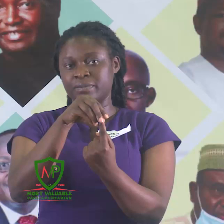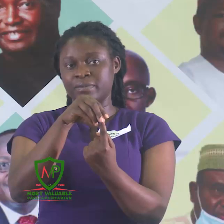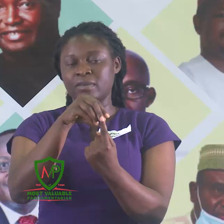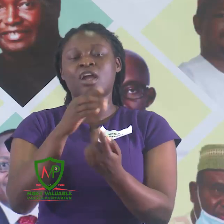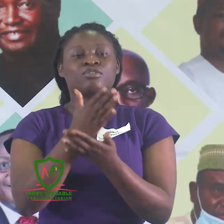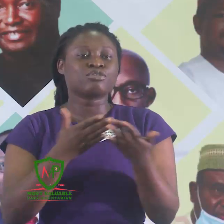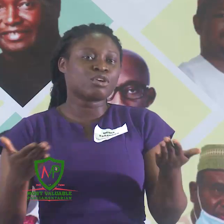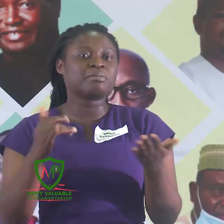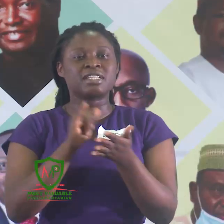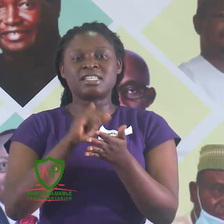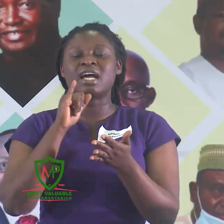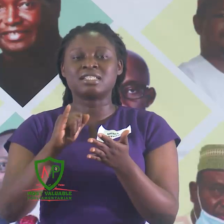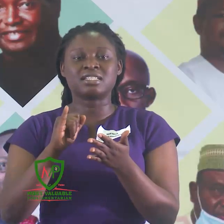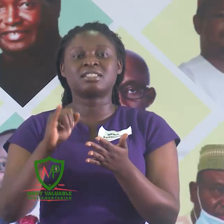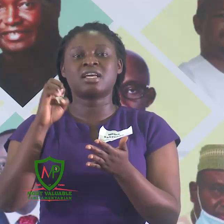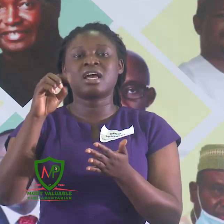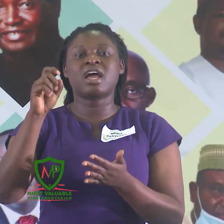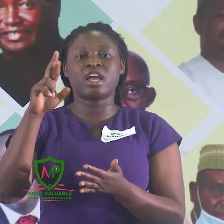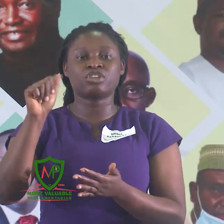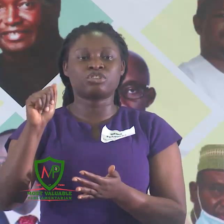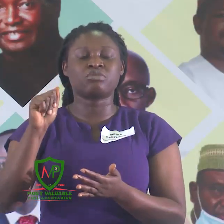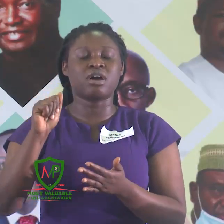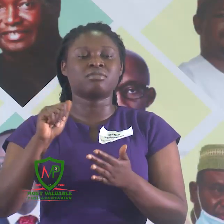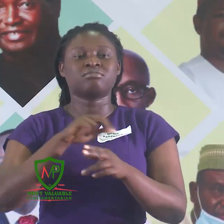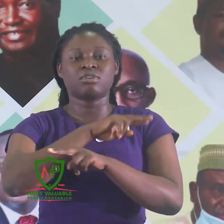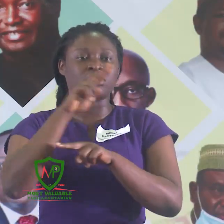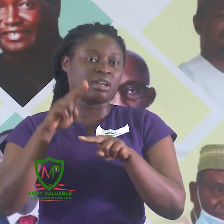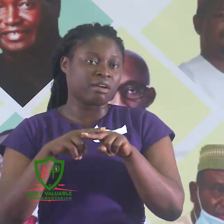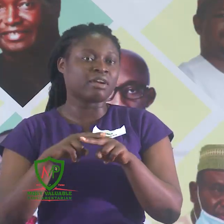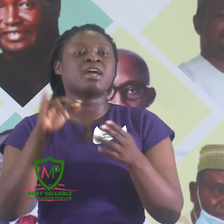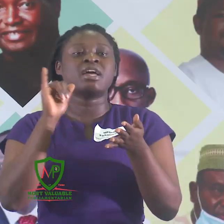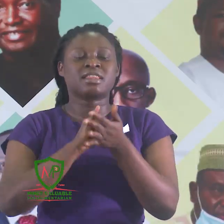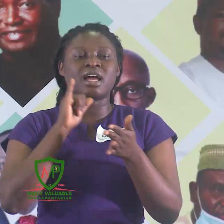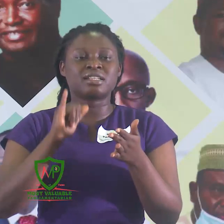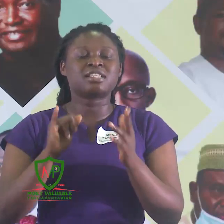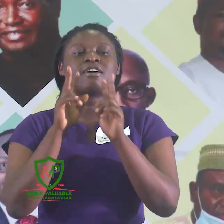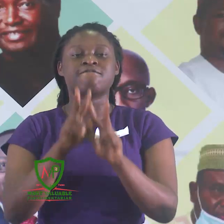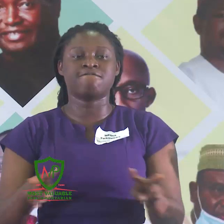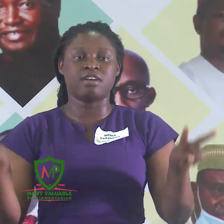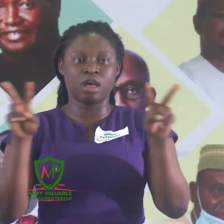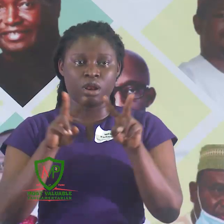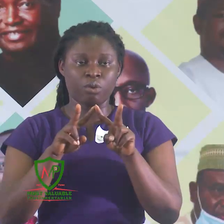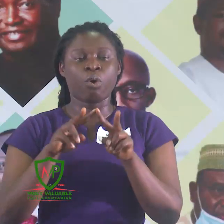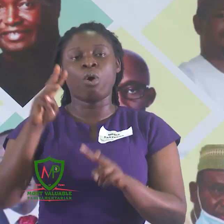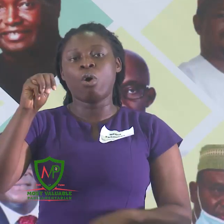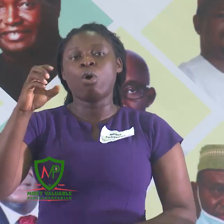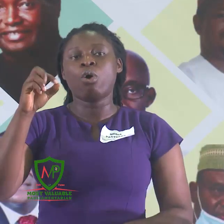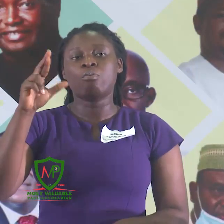Something that is extraordinary. And that is value, morality.